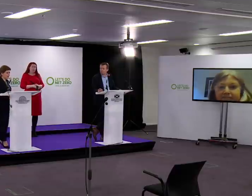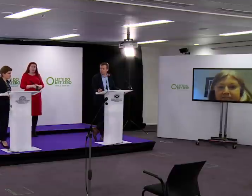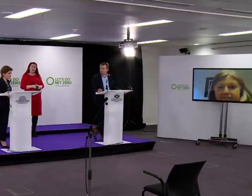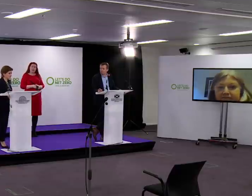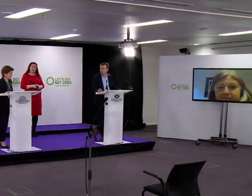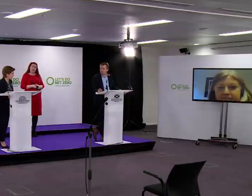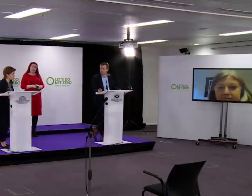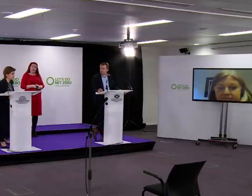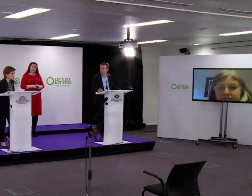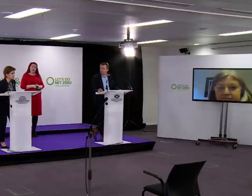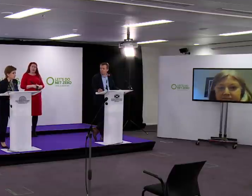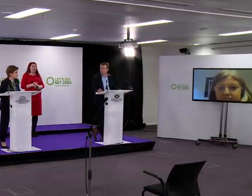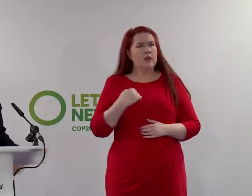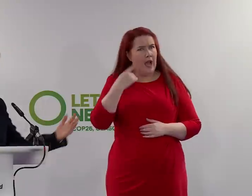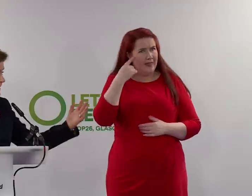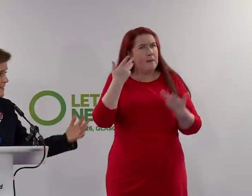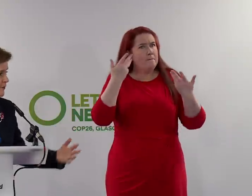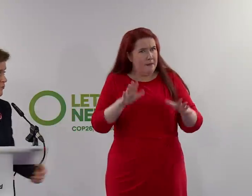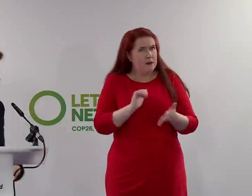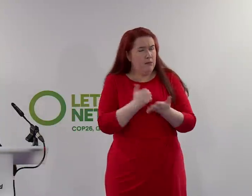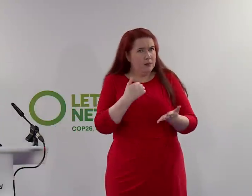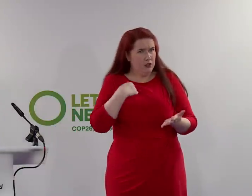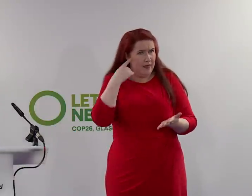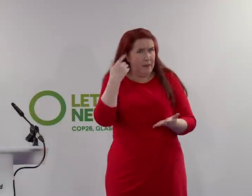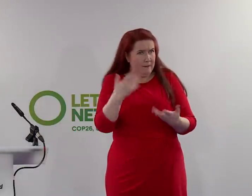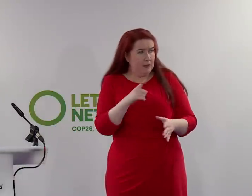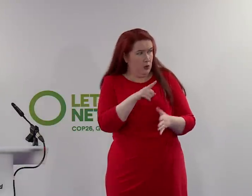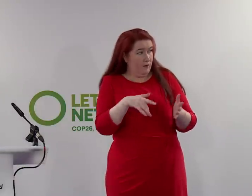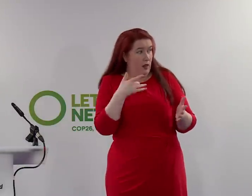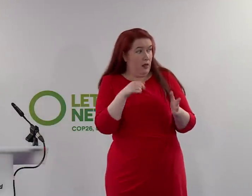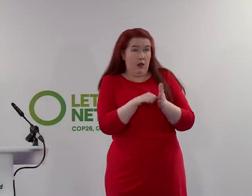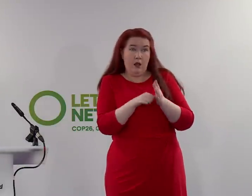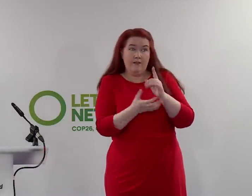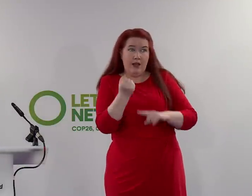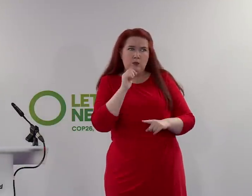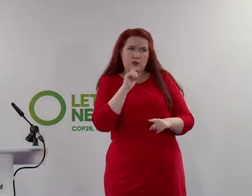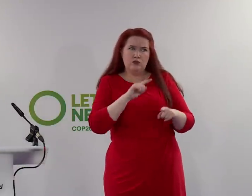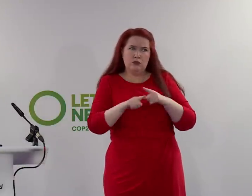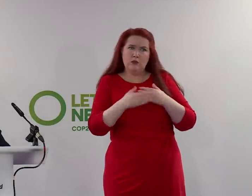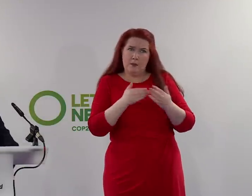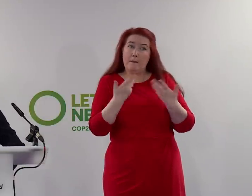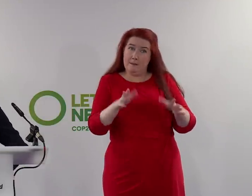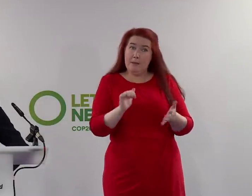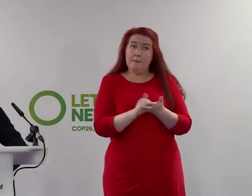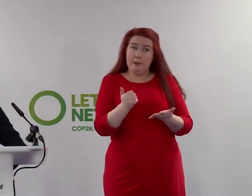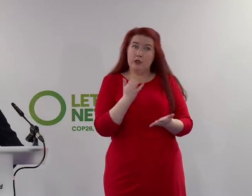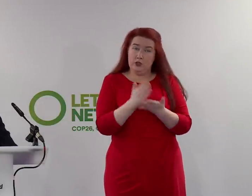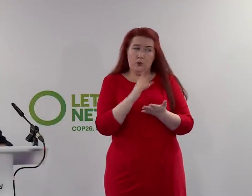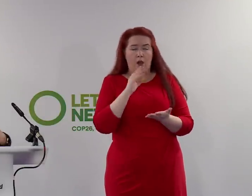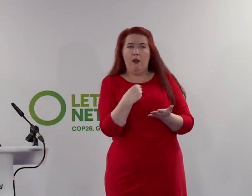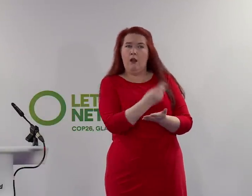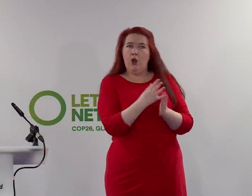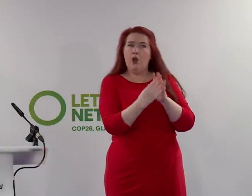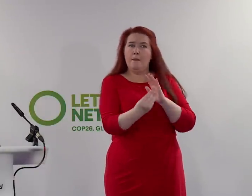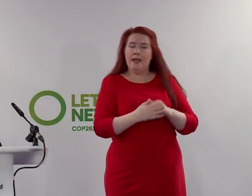I understand that it has been published, but if you are finding it difficult to access it, will try to address that as soon as we can and make sure you get a copy.